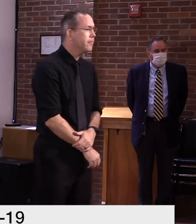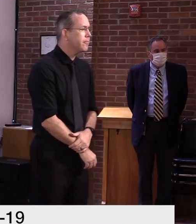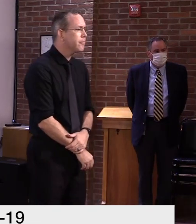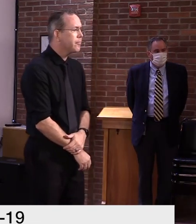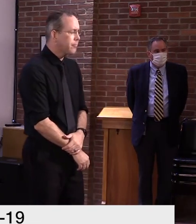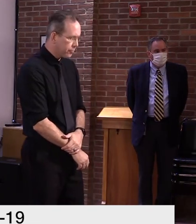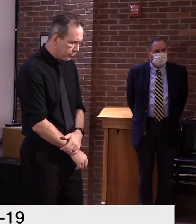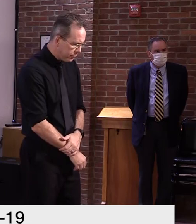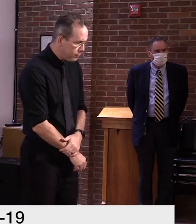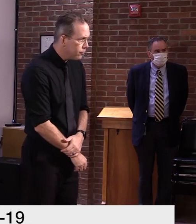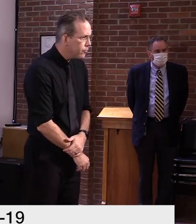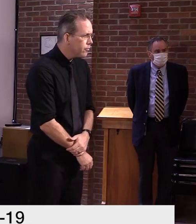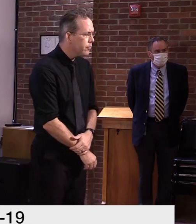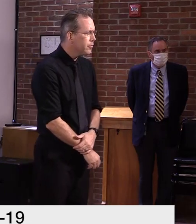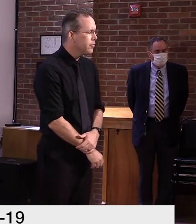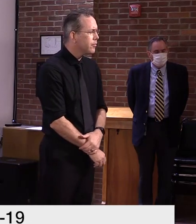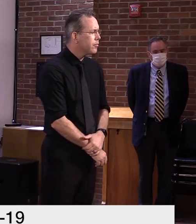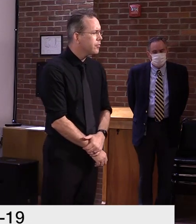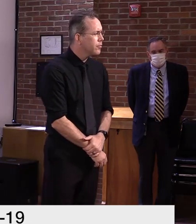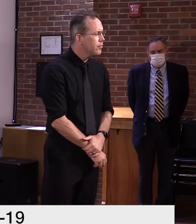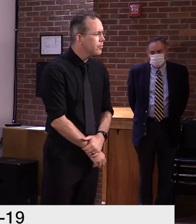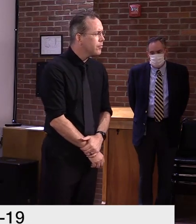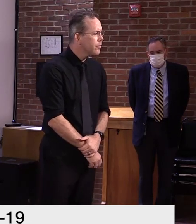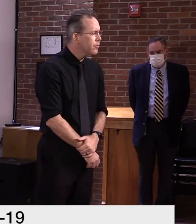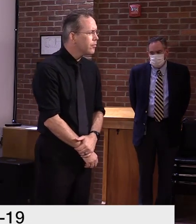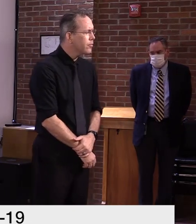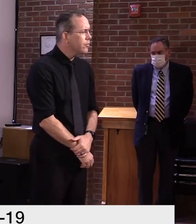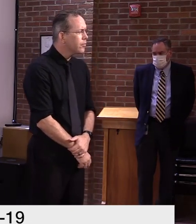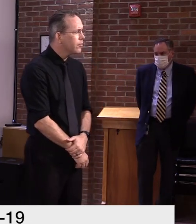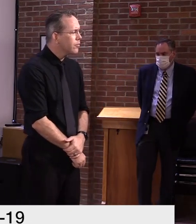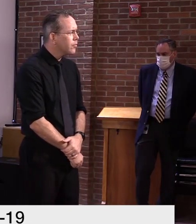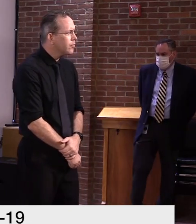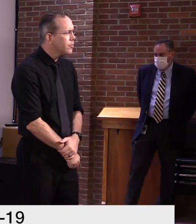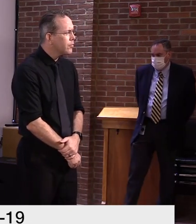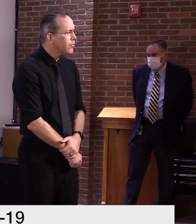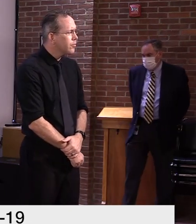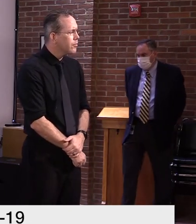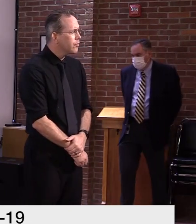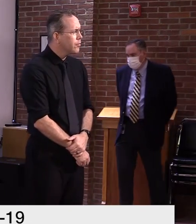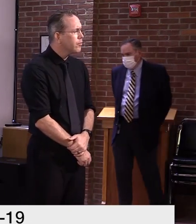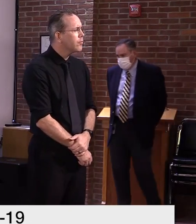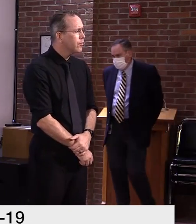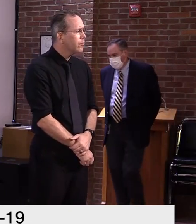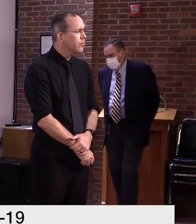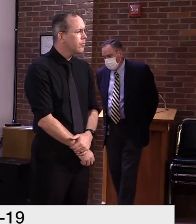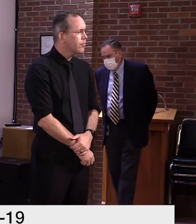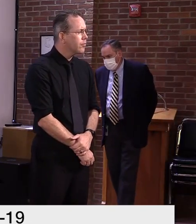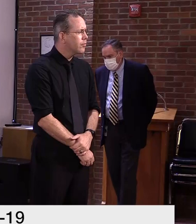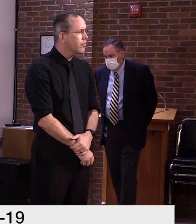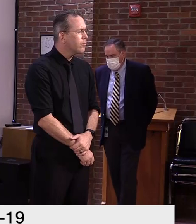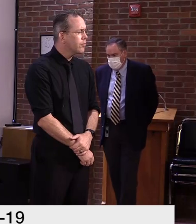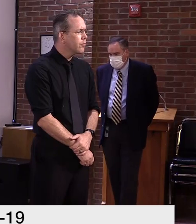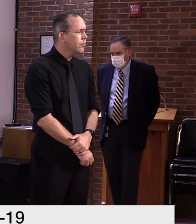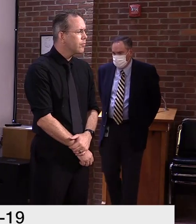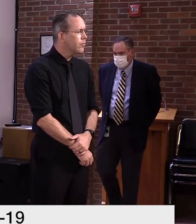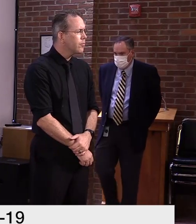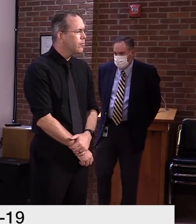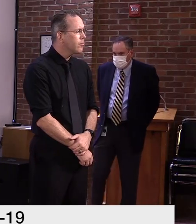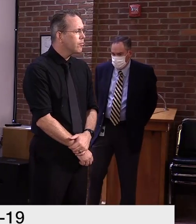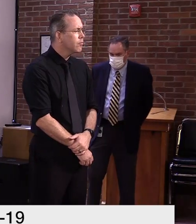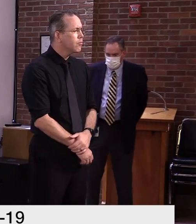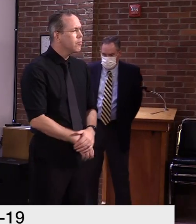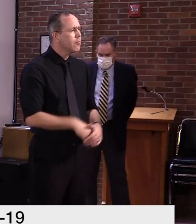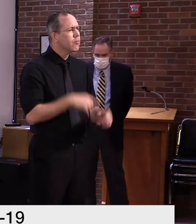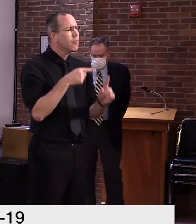Hi, my question is about the school hybrid online, um, in-person reopening model. Um, so,